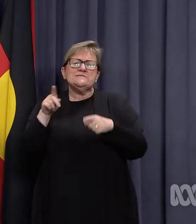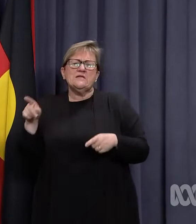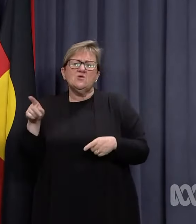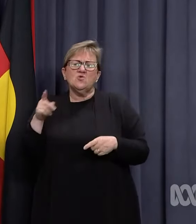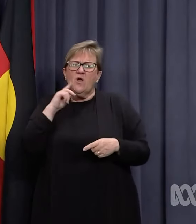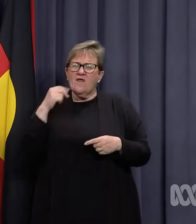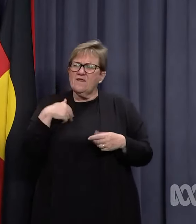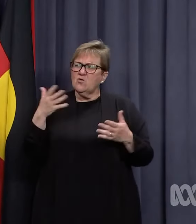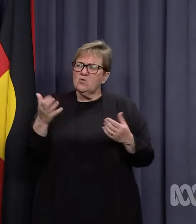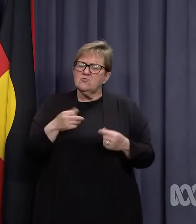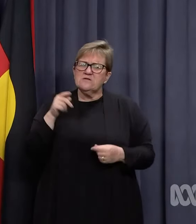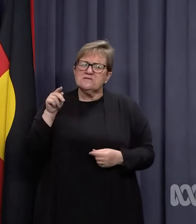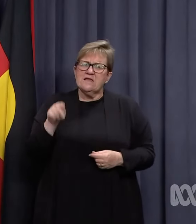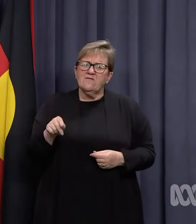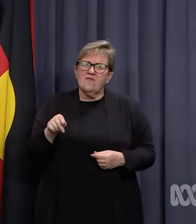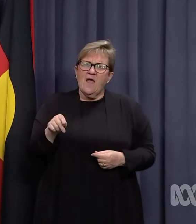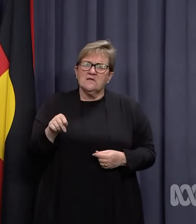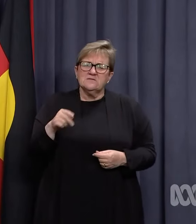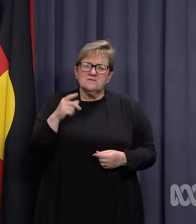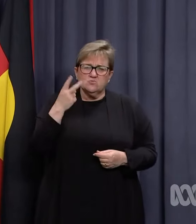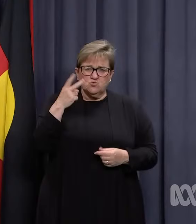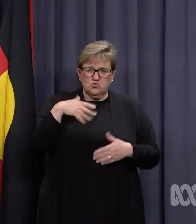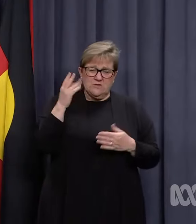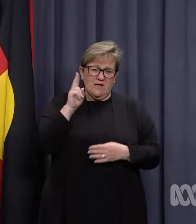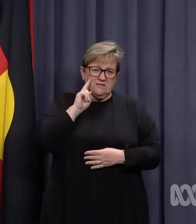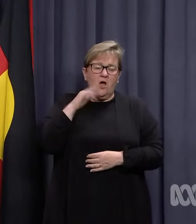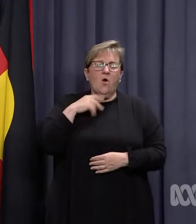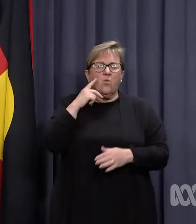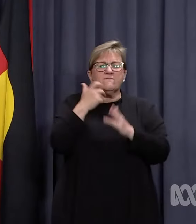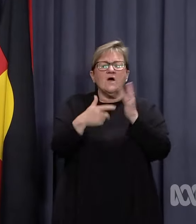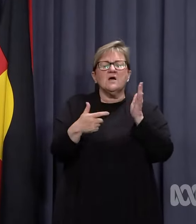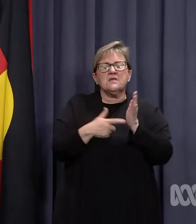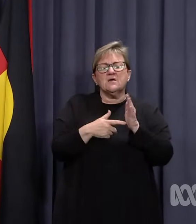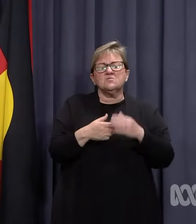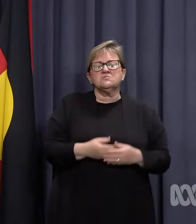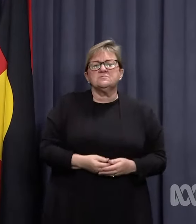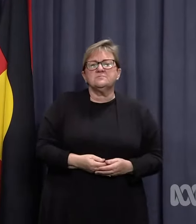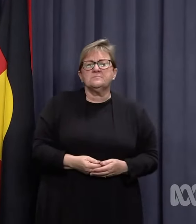I think we received it a couple of days ago. I'll find out.